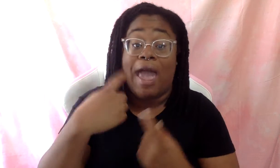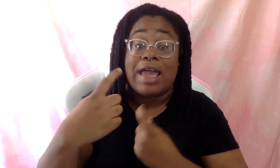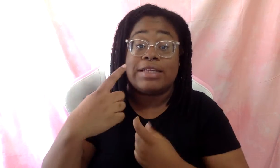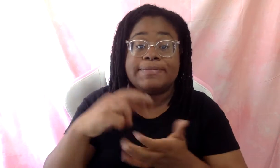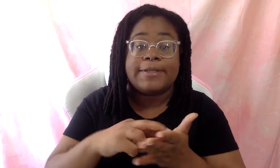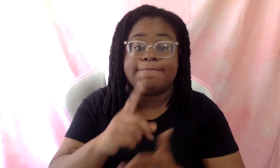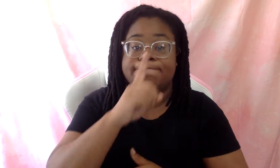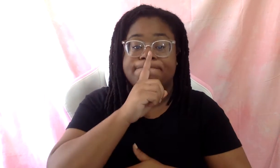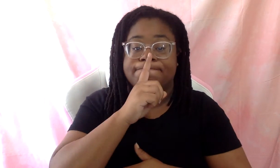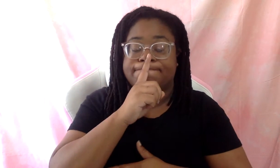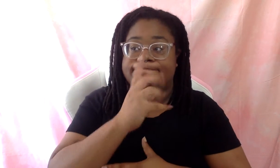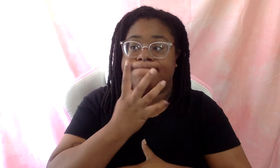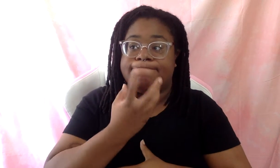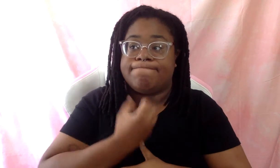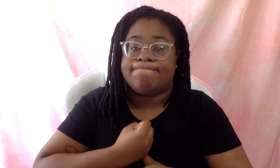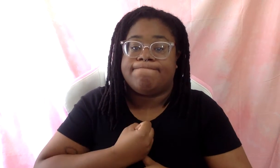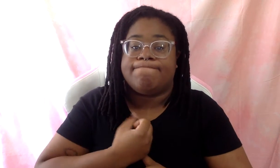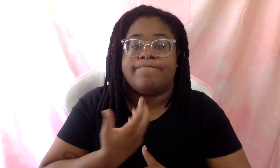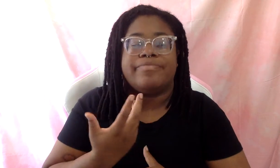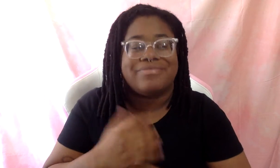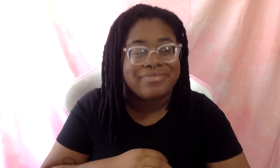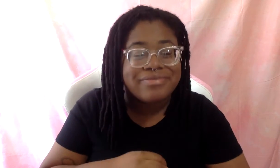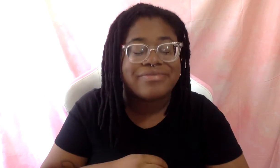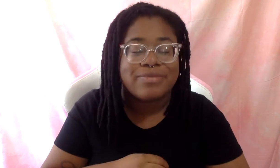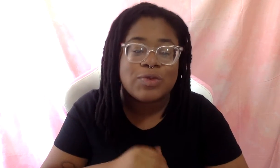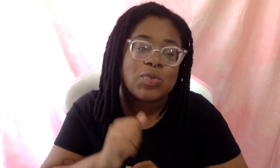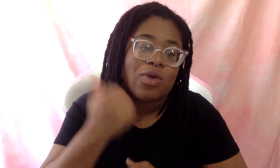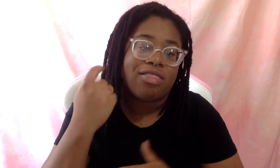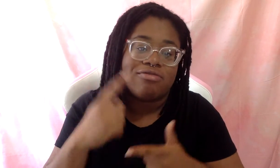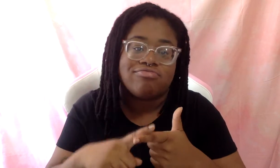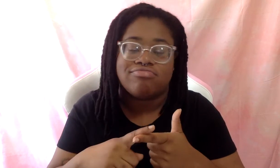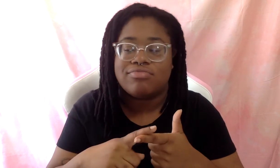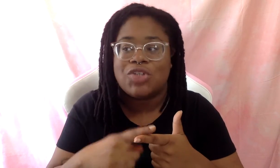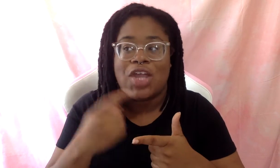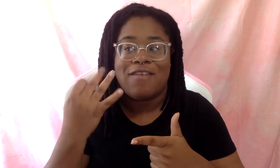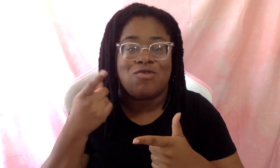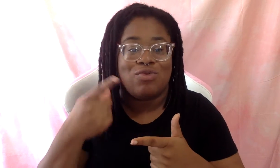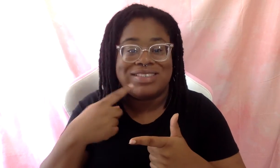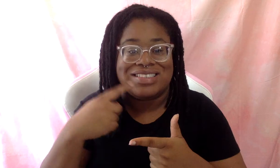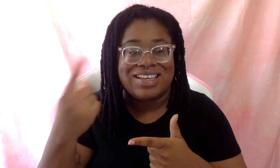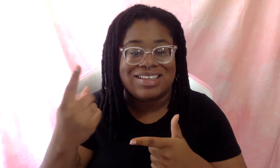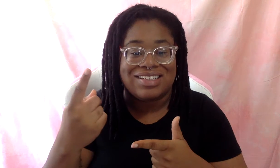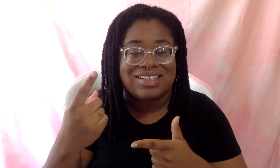I think the other thing is when you say something, people don't respect.